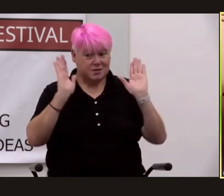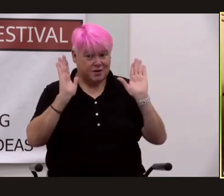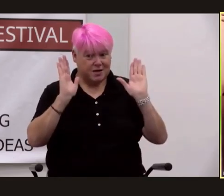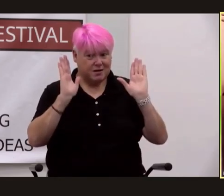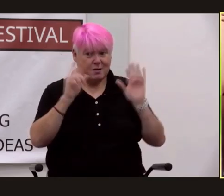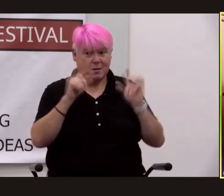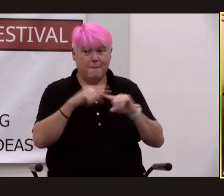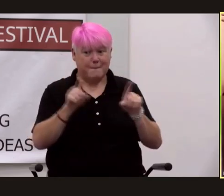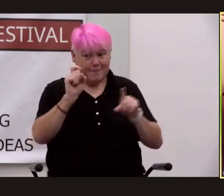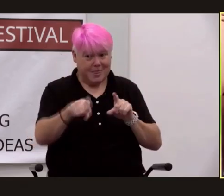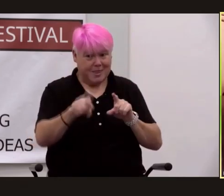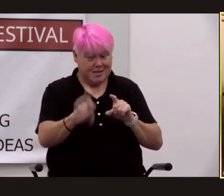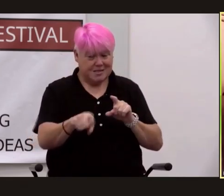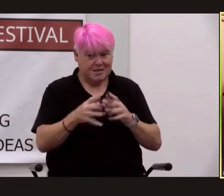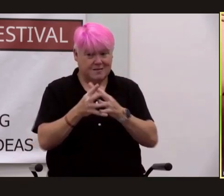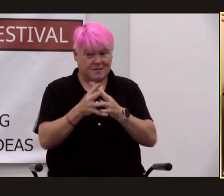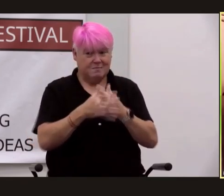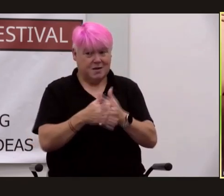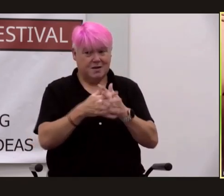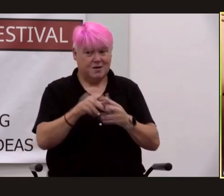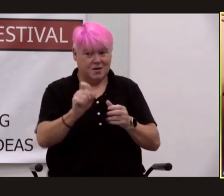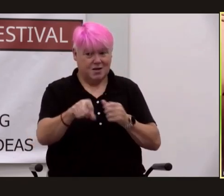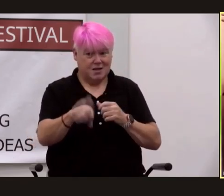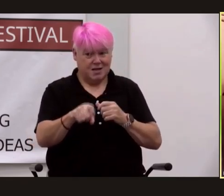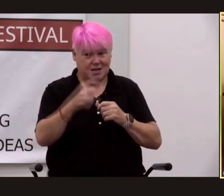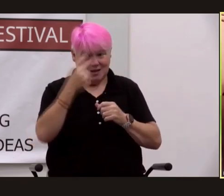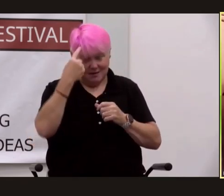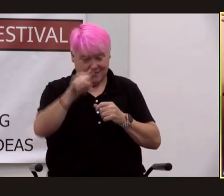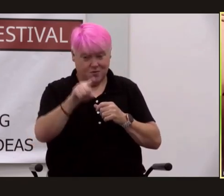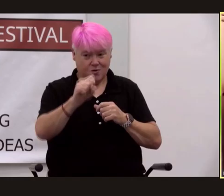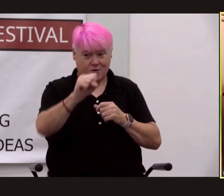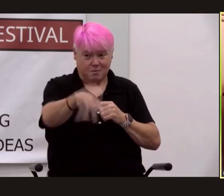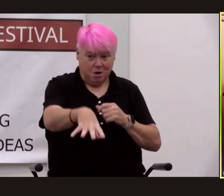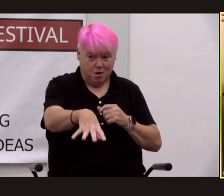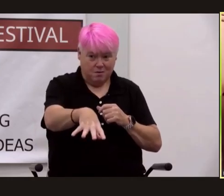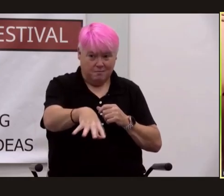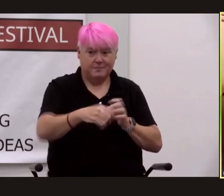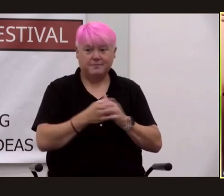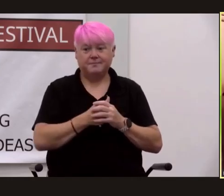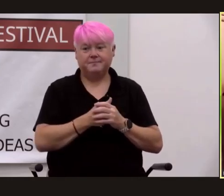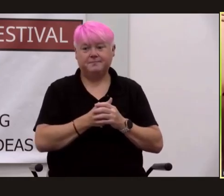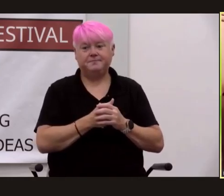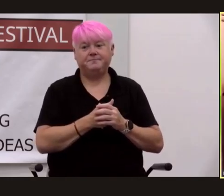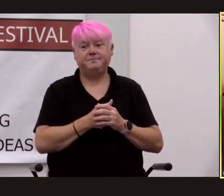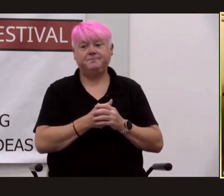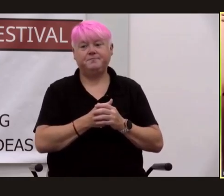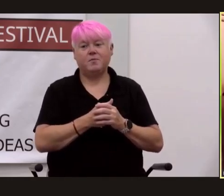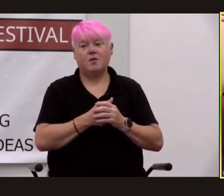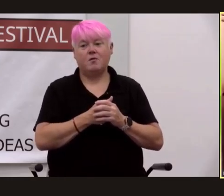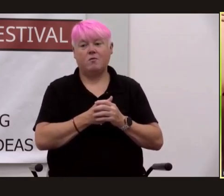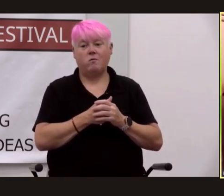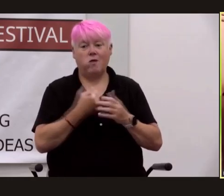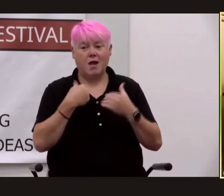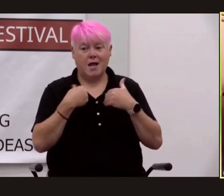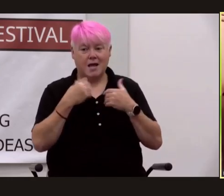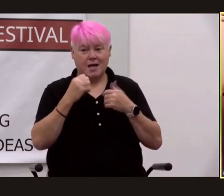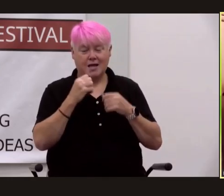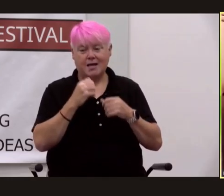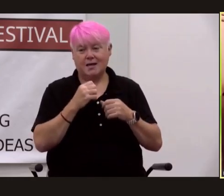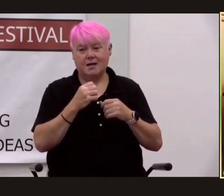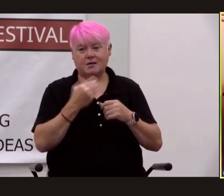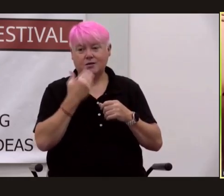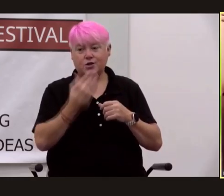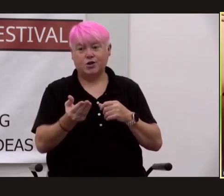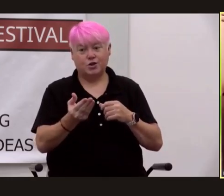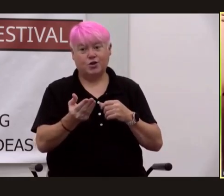from the american military point of view of a showing the soviets that the americans now had a super weapon that the soviets did